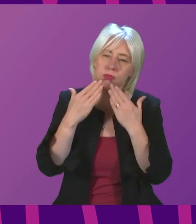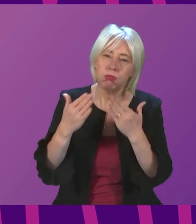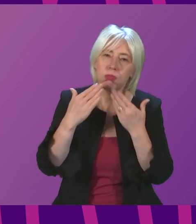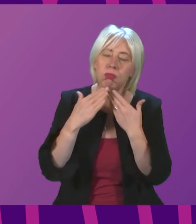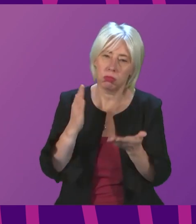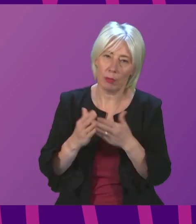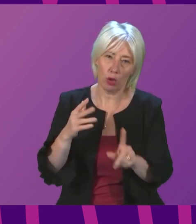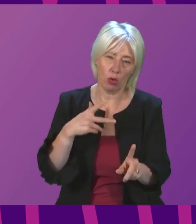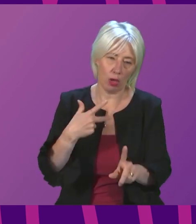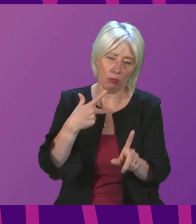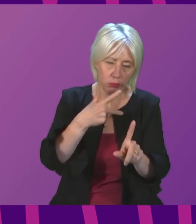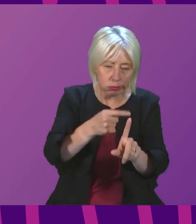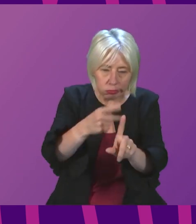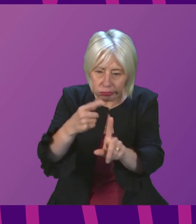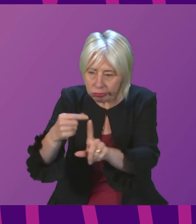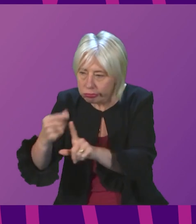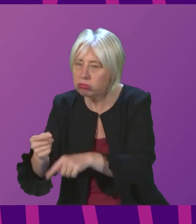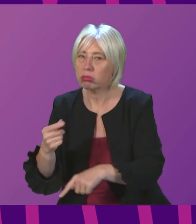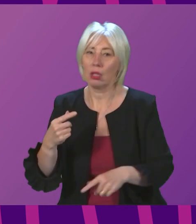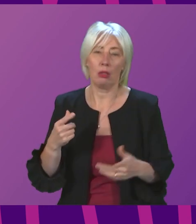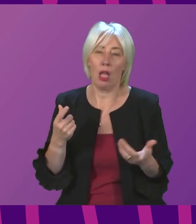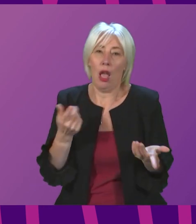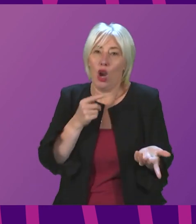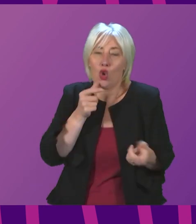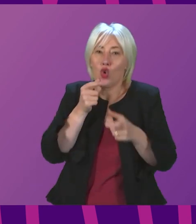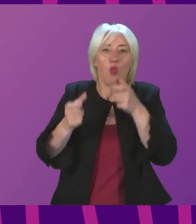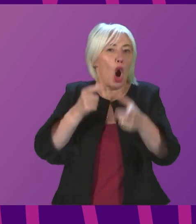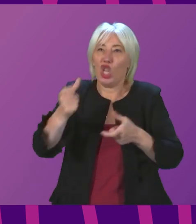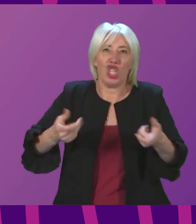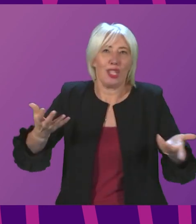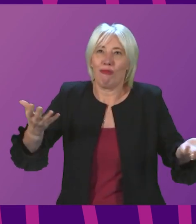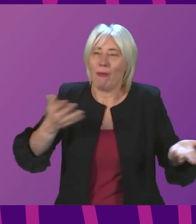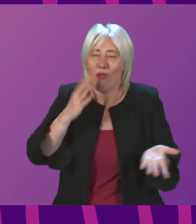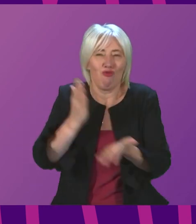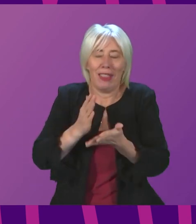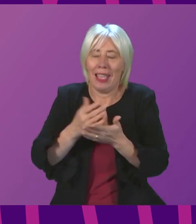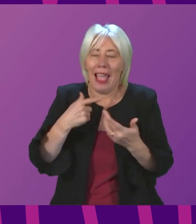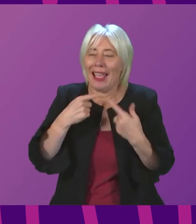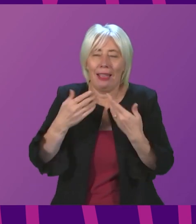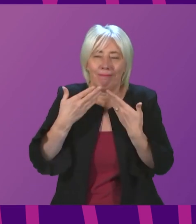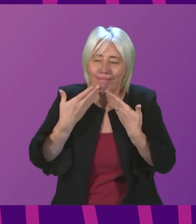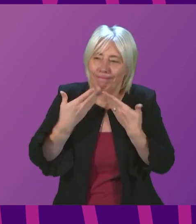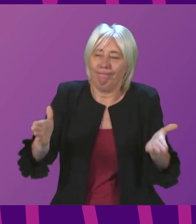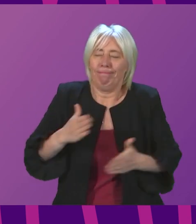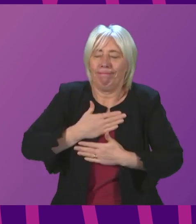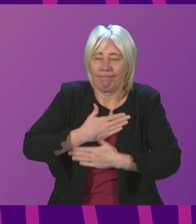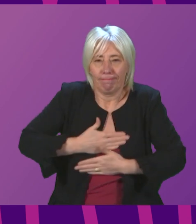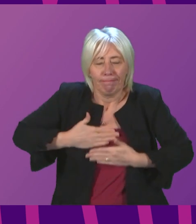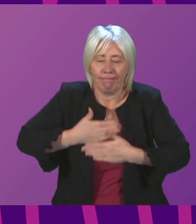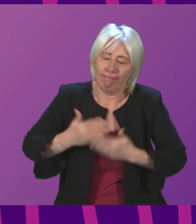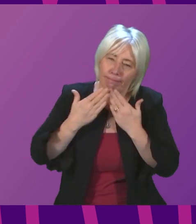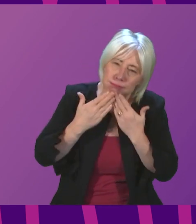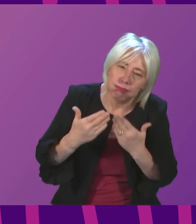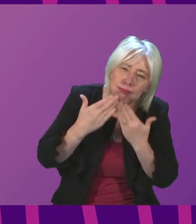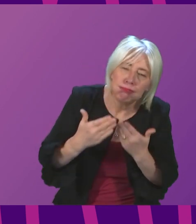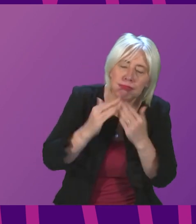people's arms as quickly as possible. I do not think I can find the words that properly convey the depth of my appreciation and gratitude